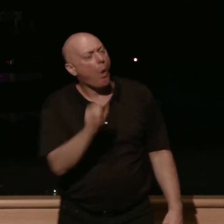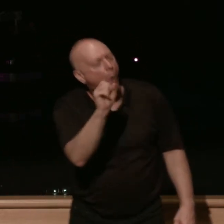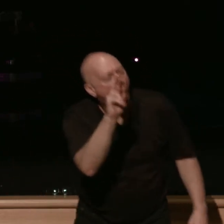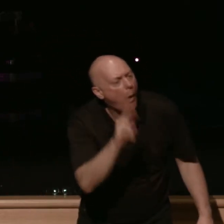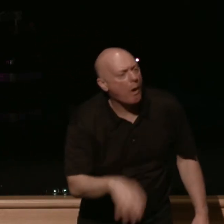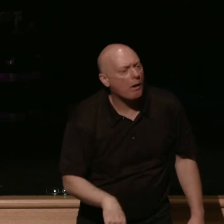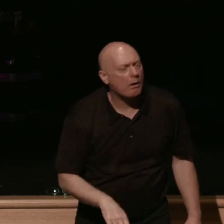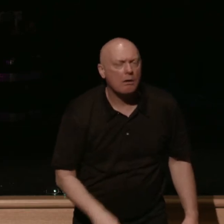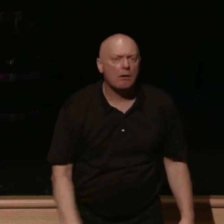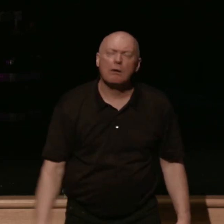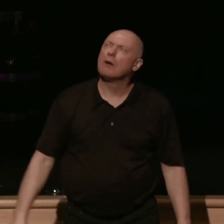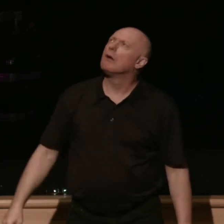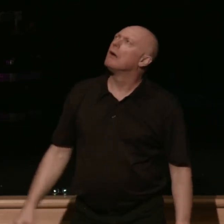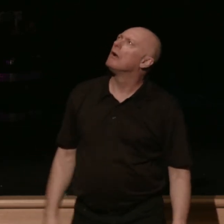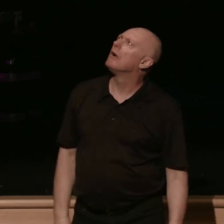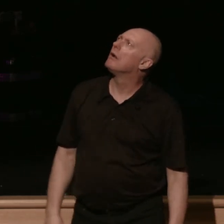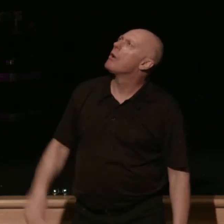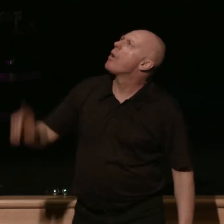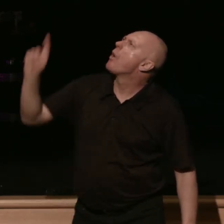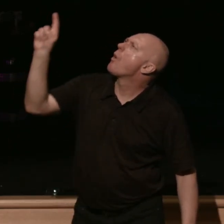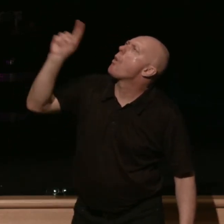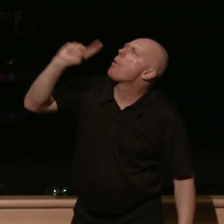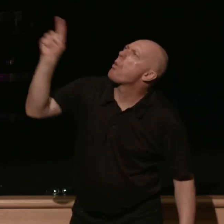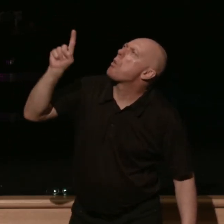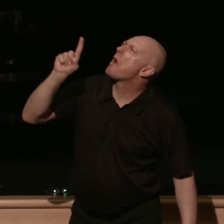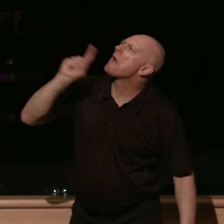where is the God of justice?